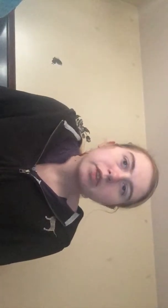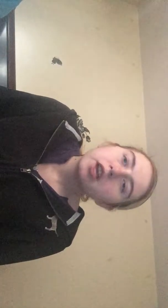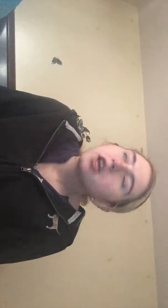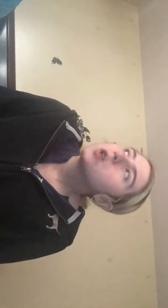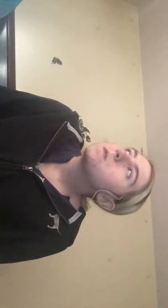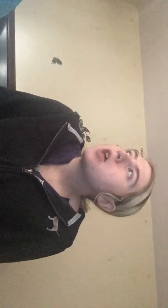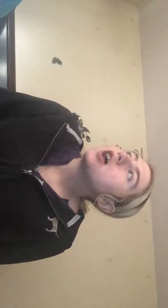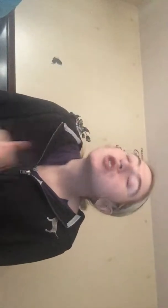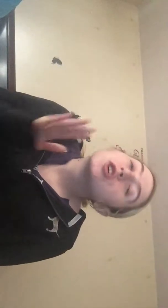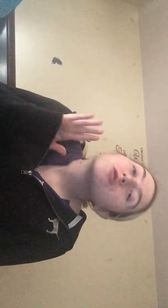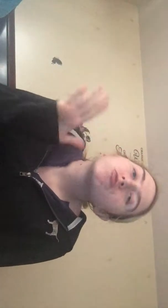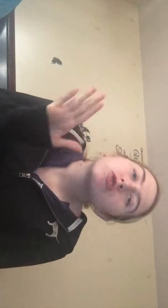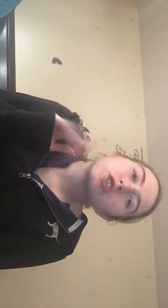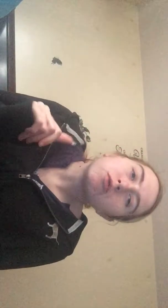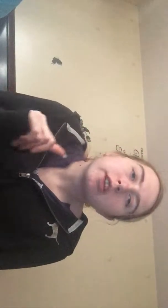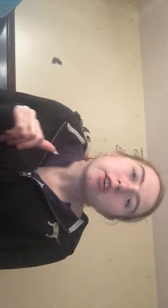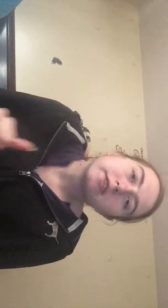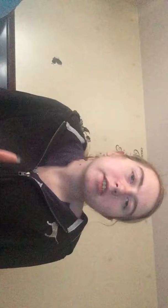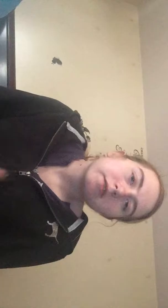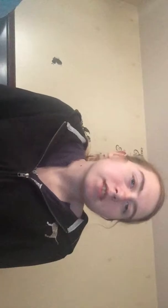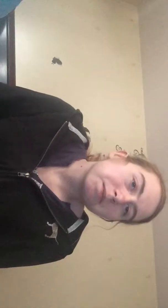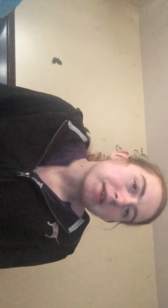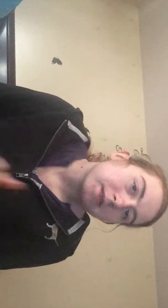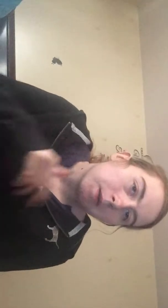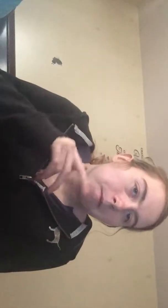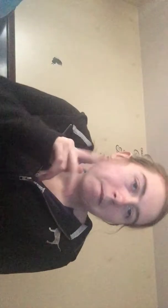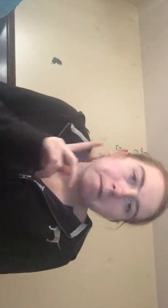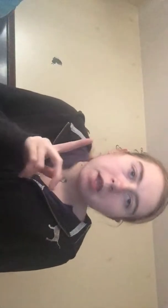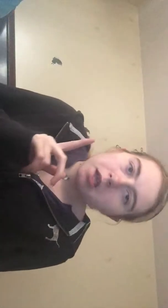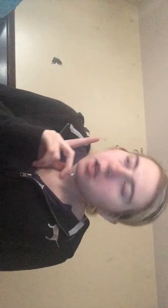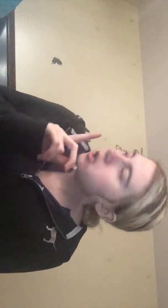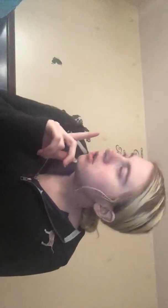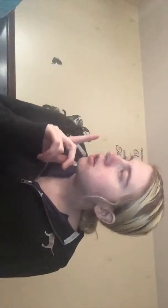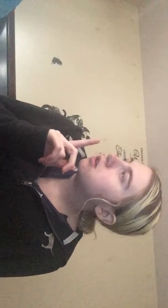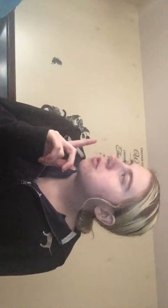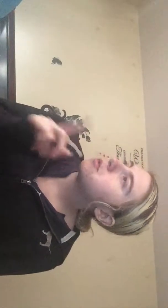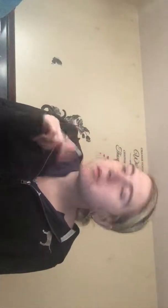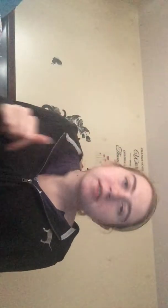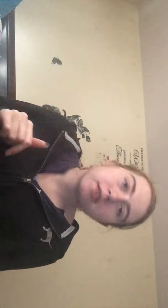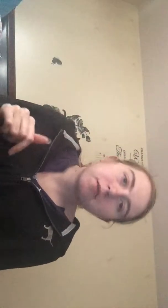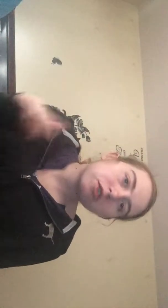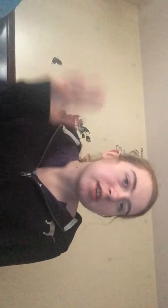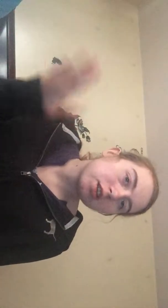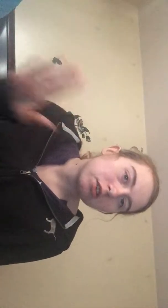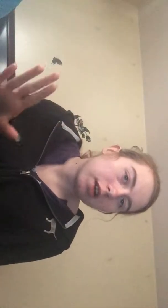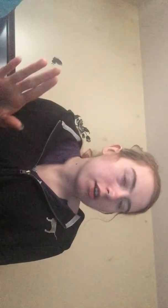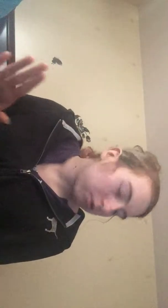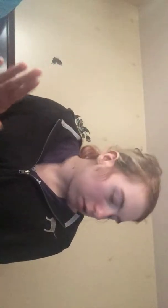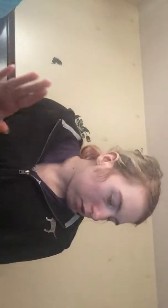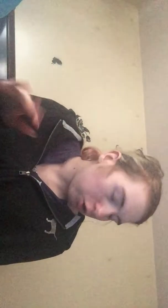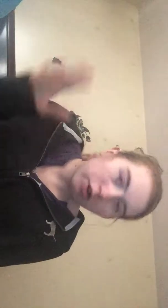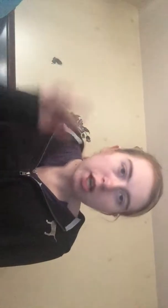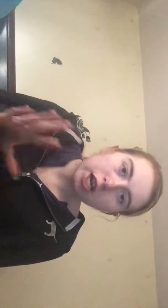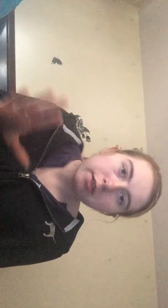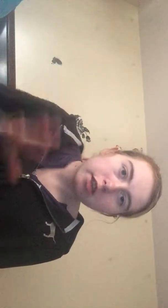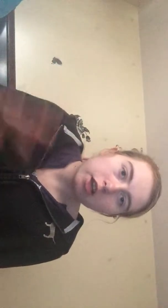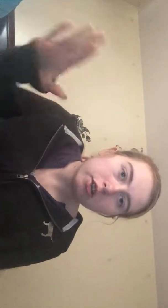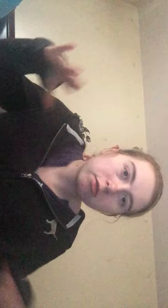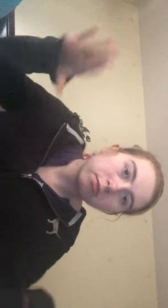I really don't like haunted houses because when I was 11 or 10 I don't or nine I think I don't